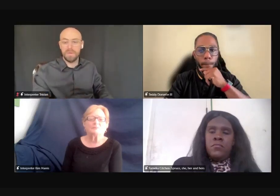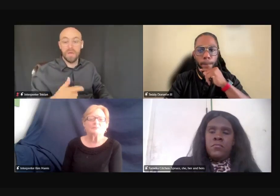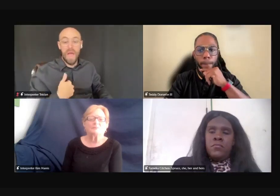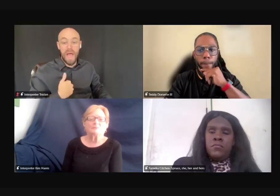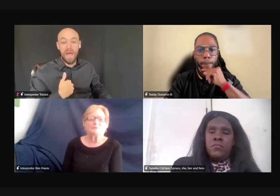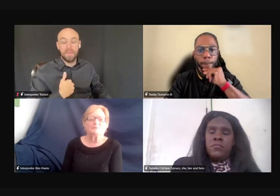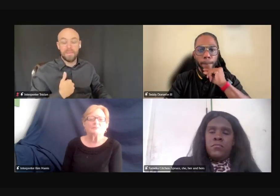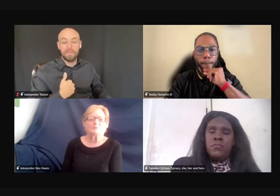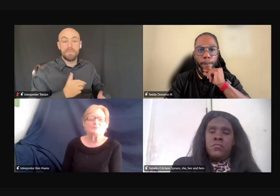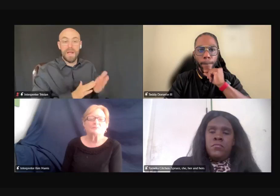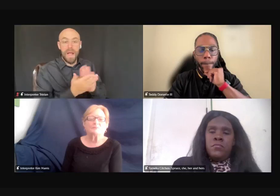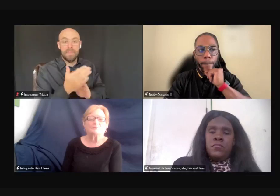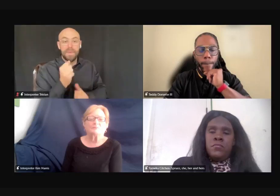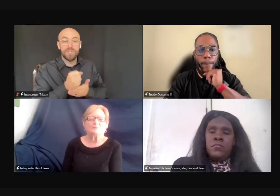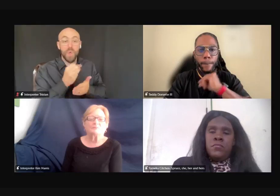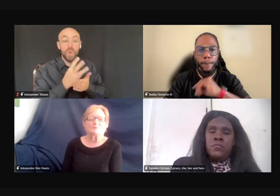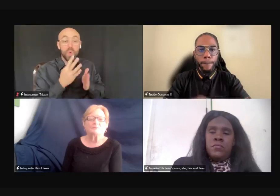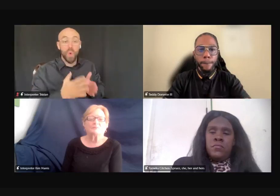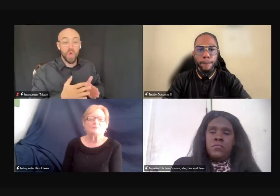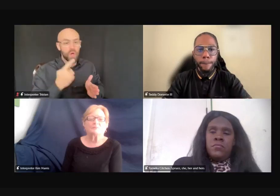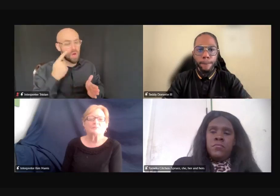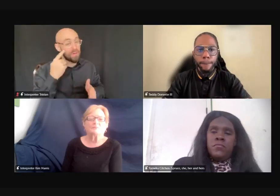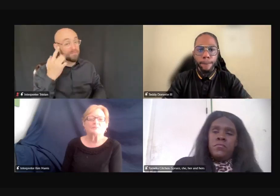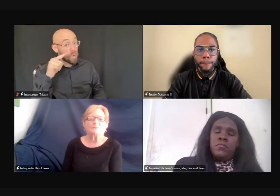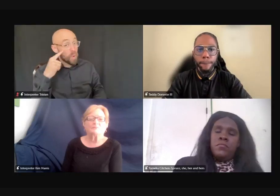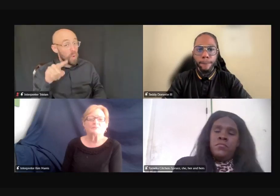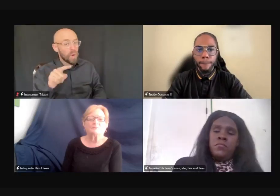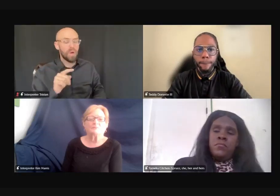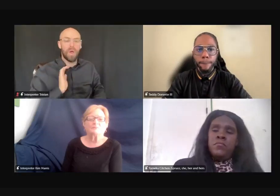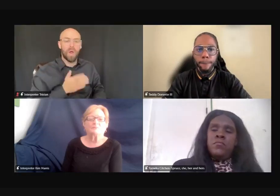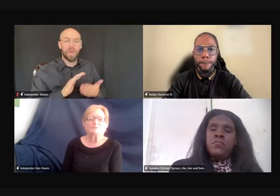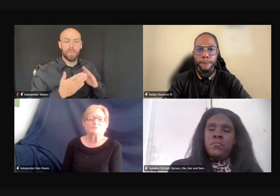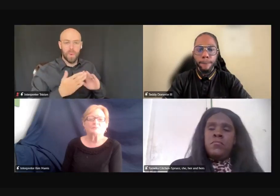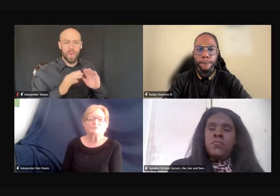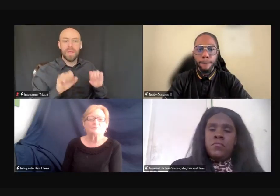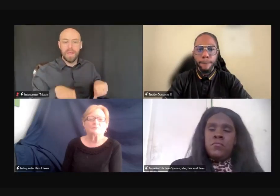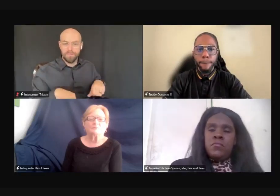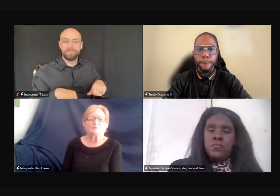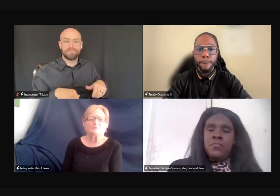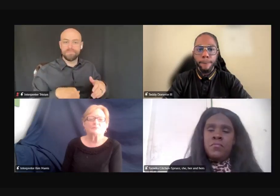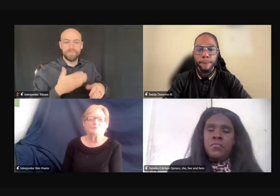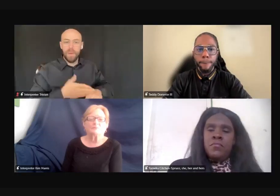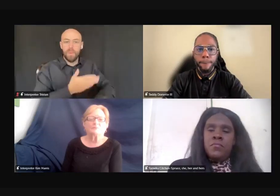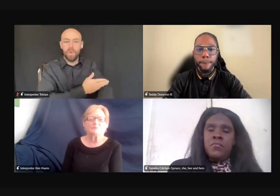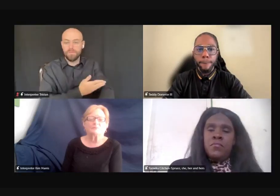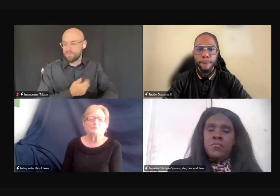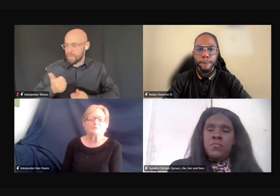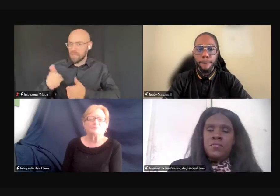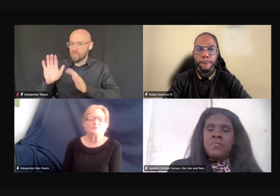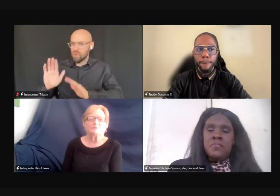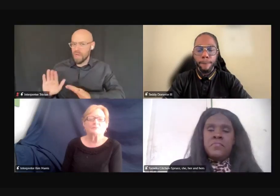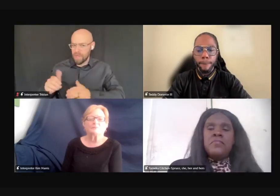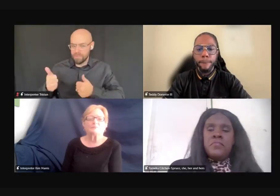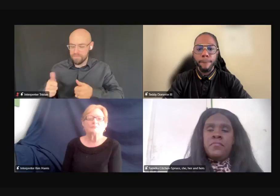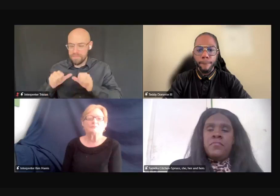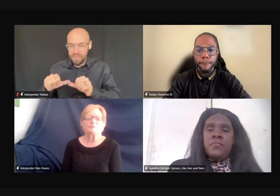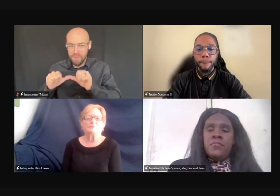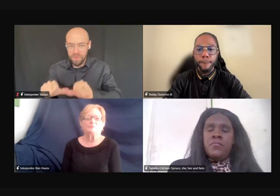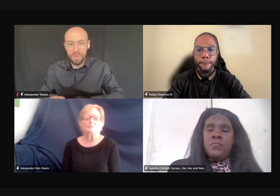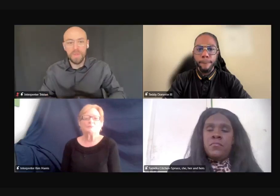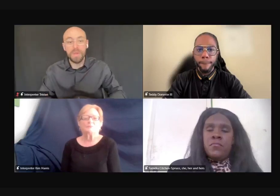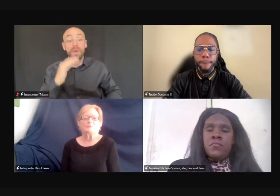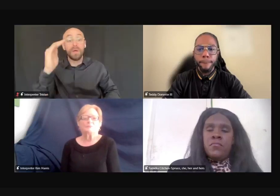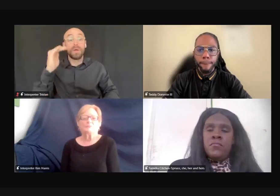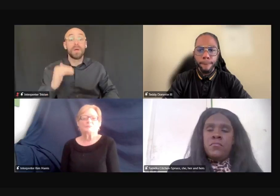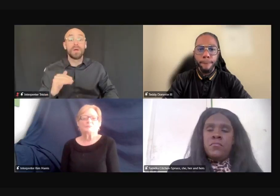for these reasons to better our community. That is, that's great. That's a great way to continue to fight. Tony